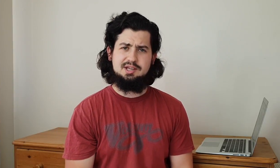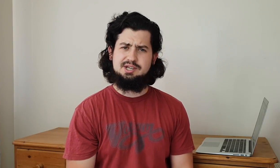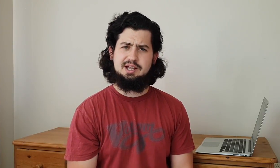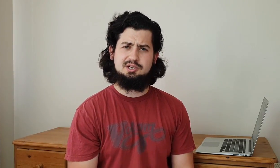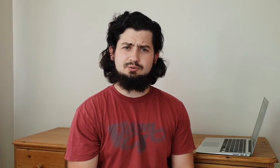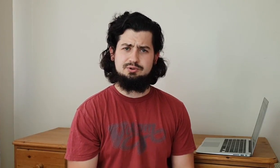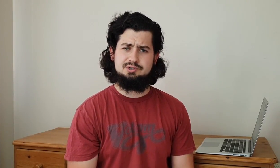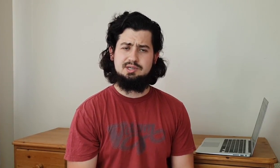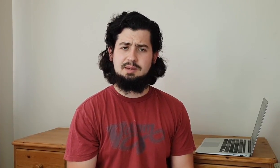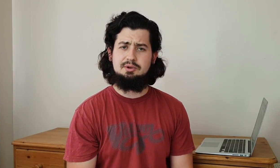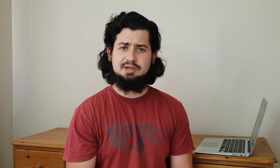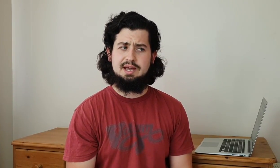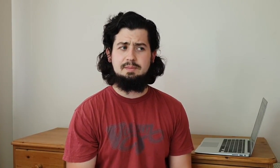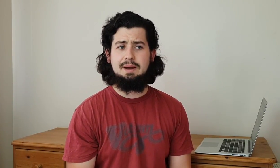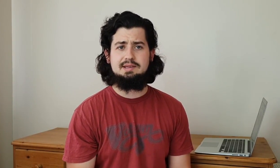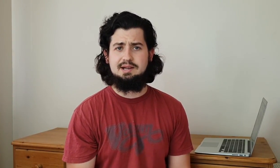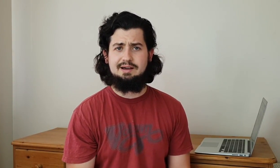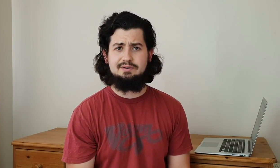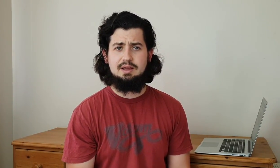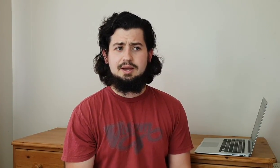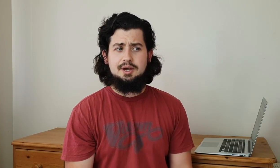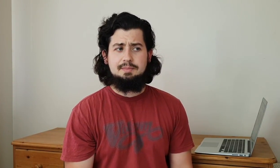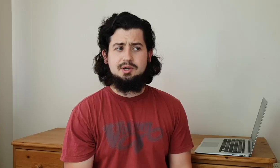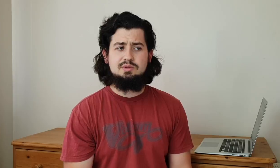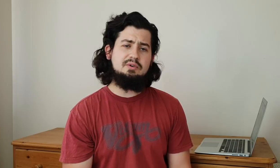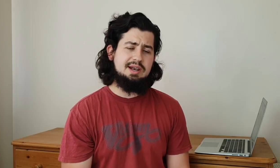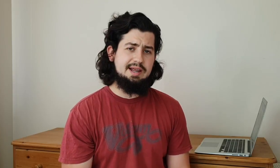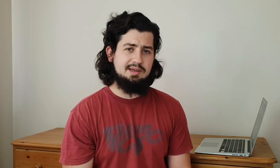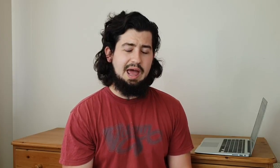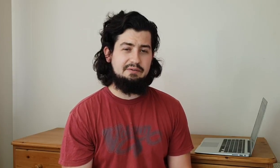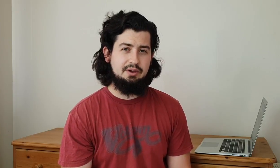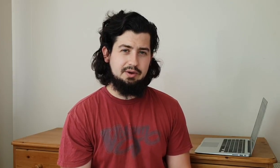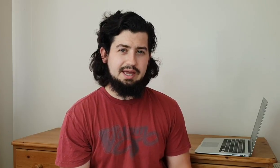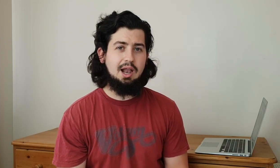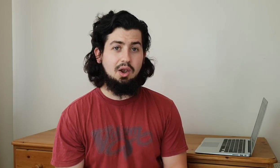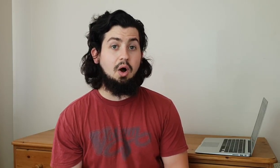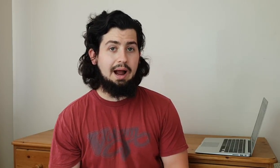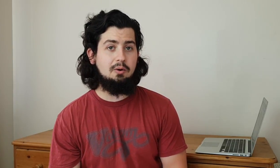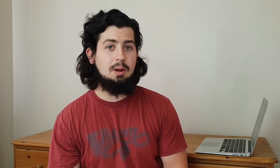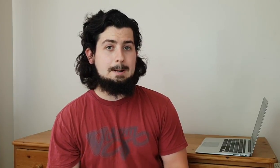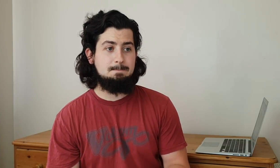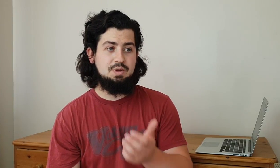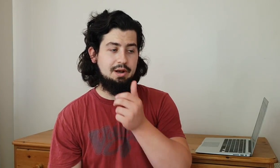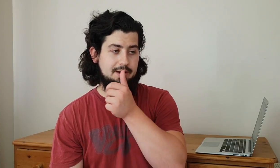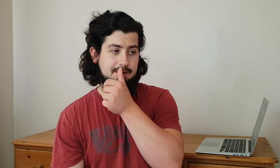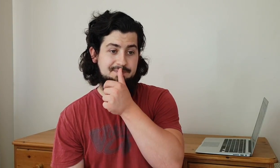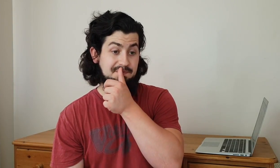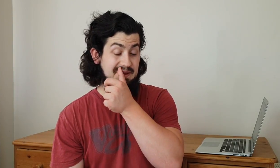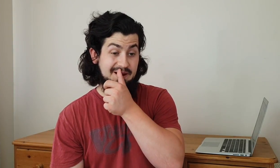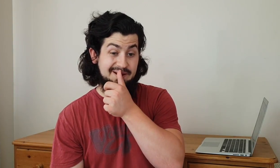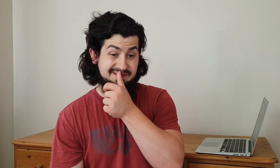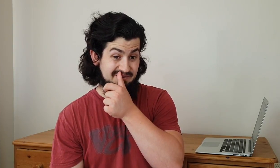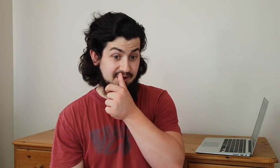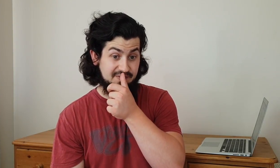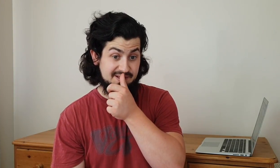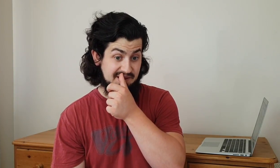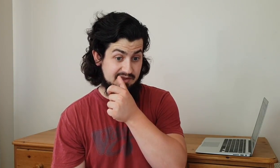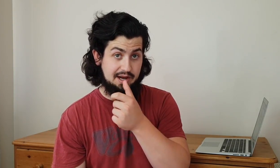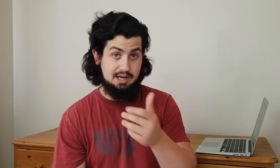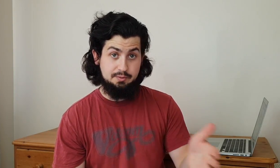teaching our children just to communicate at a basic level because with very little effort you can get a lot out you know like i like i noticed when i was first learning sign language